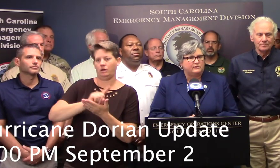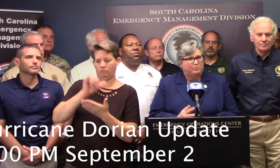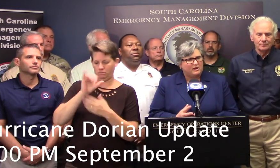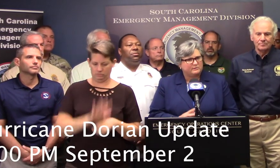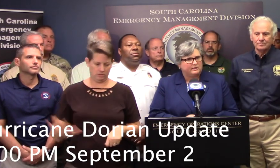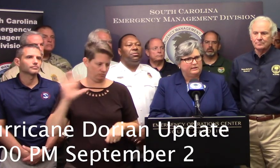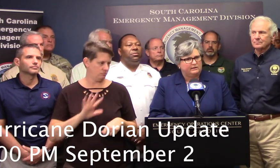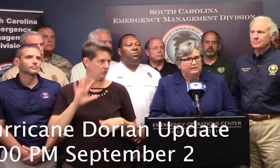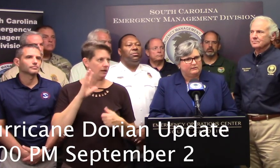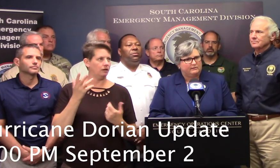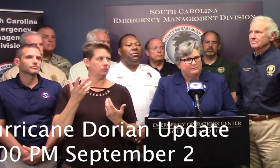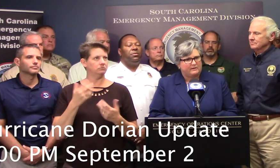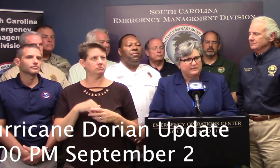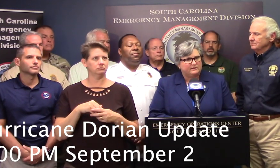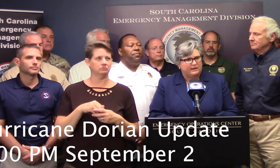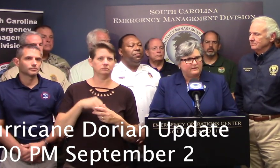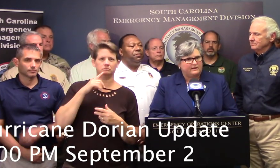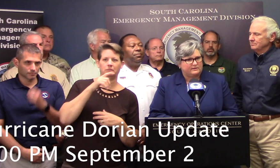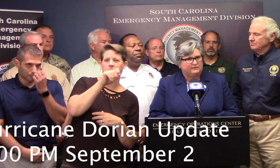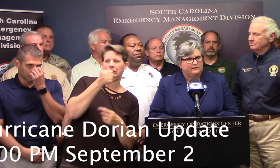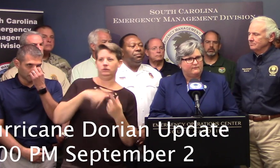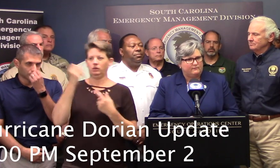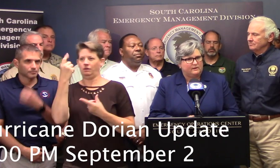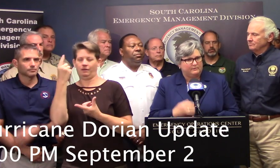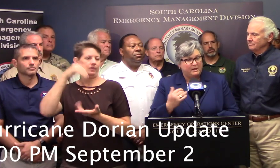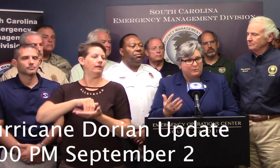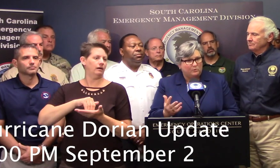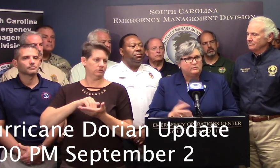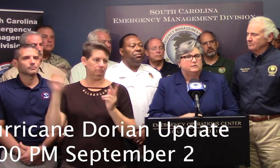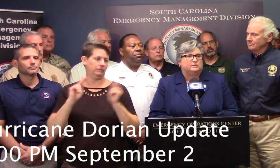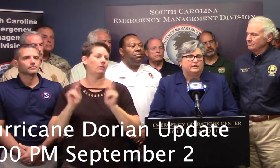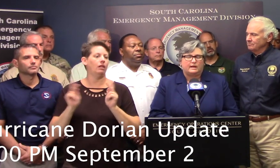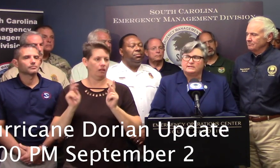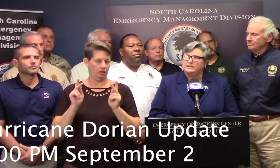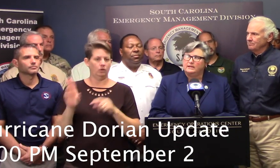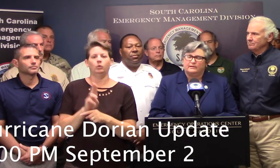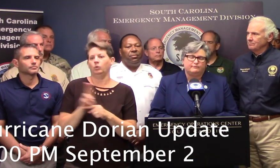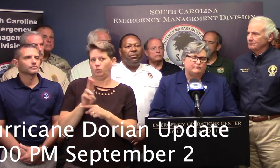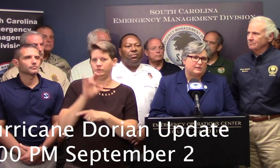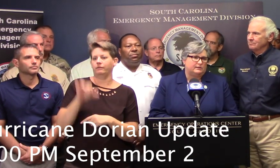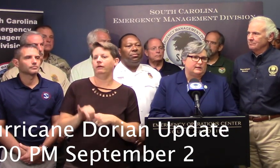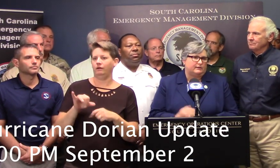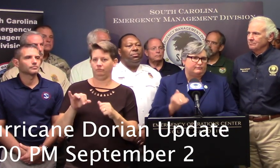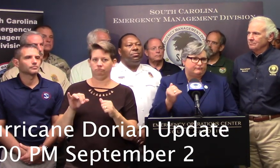equate to approximately about 10,000 11,000 people utilizing the